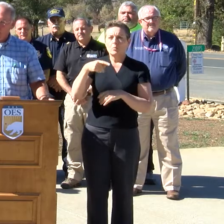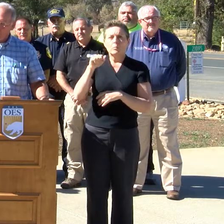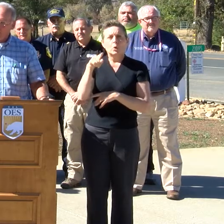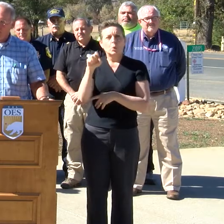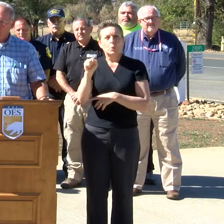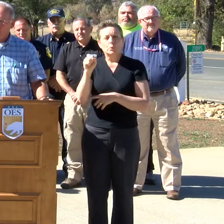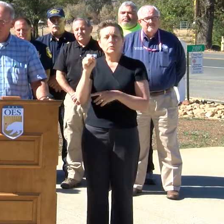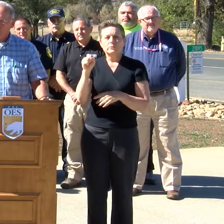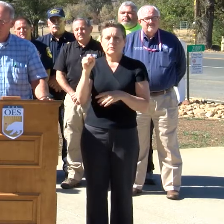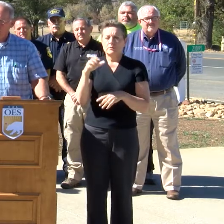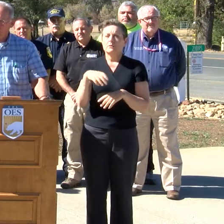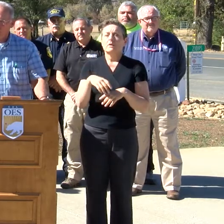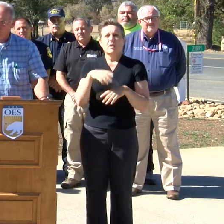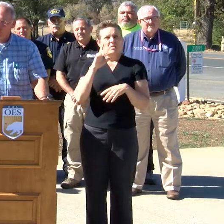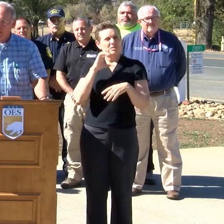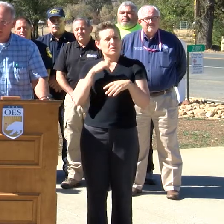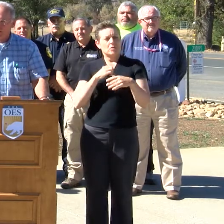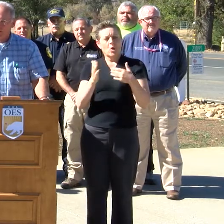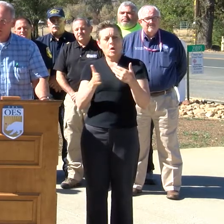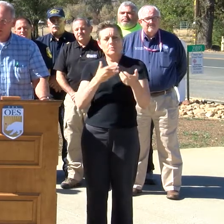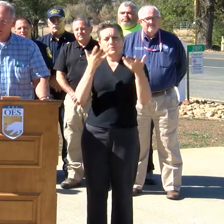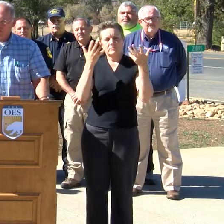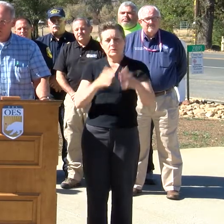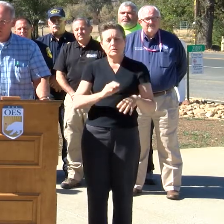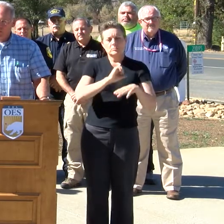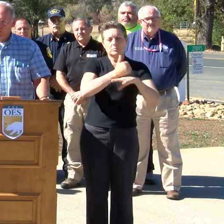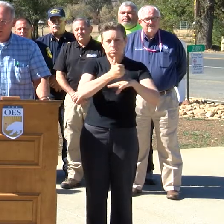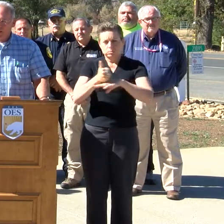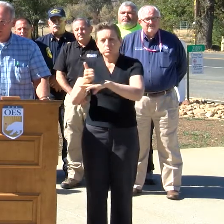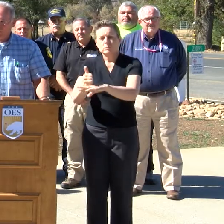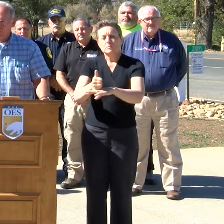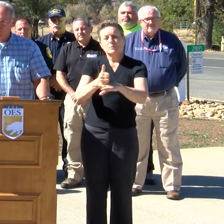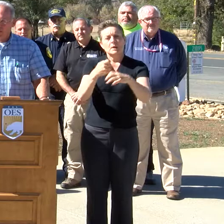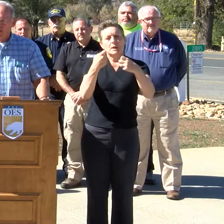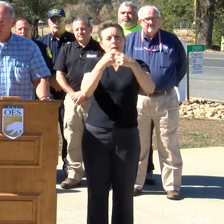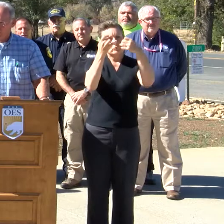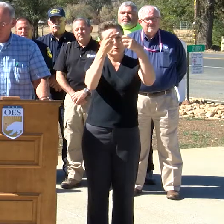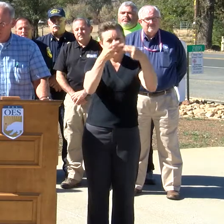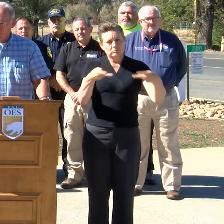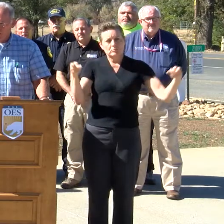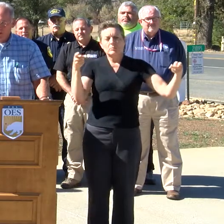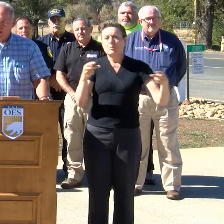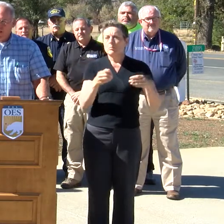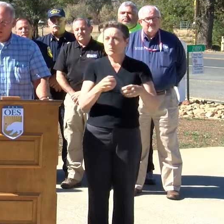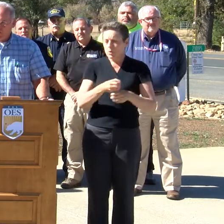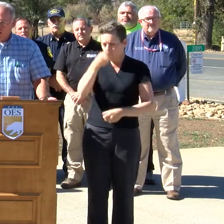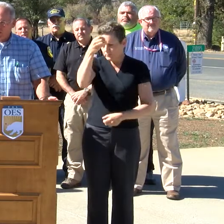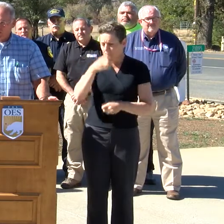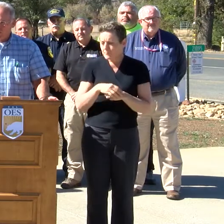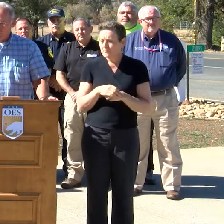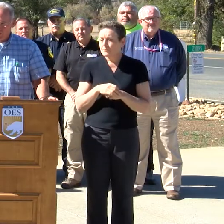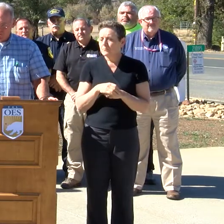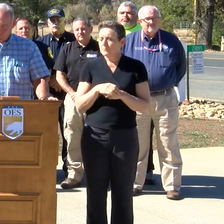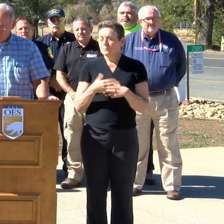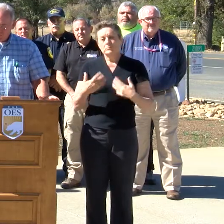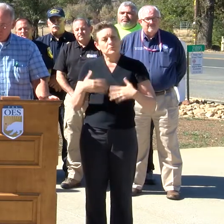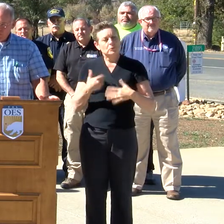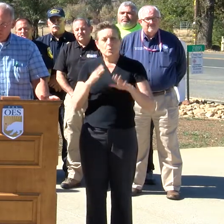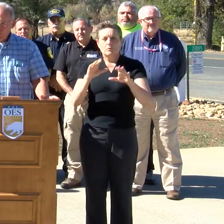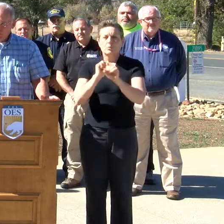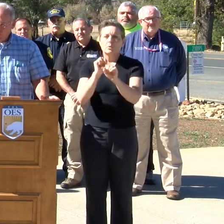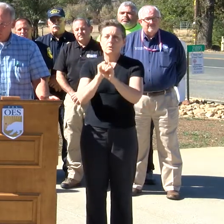may be getting close to getting most of those back in the ground. It's been absolutely outstanding. Our fire services